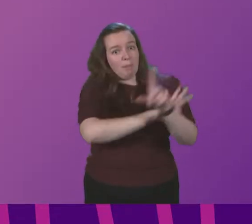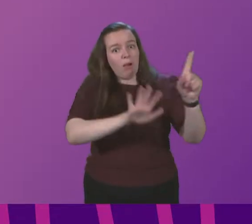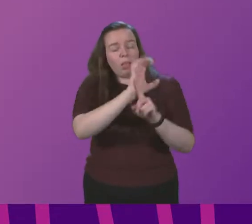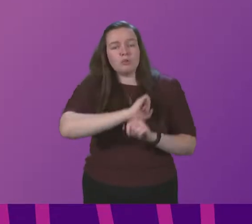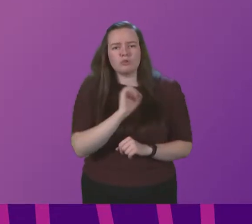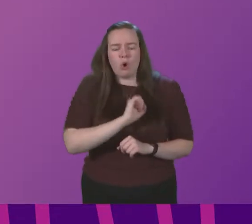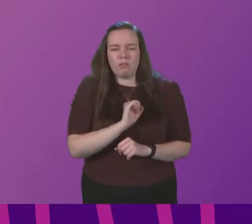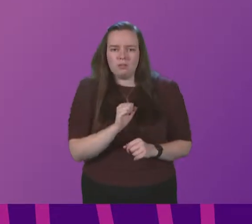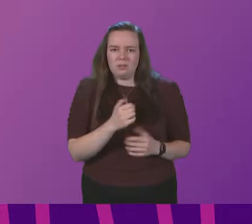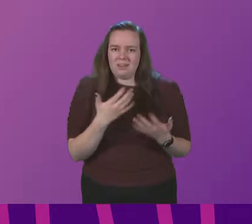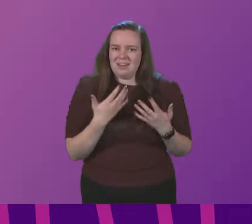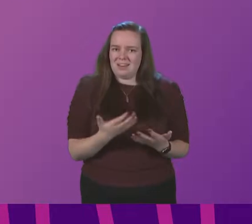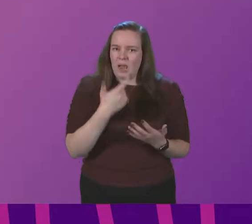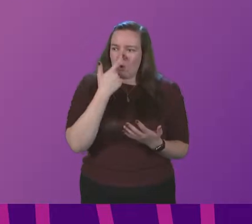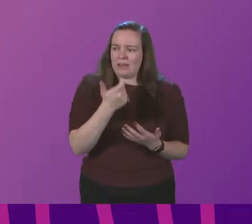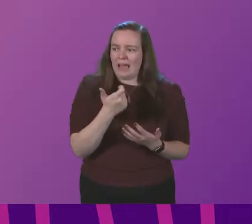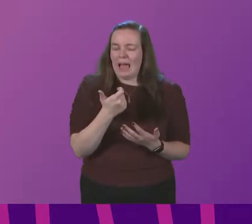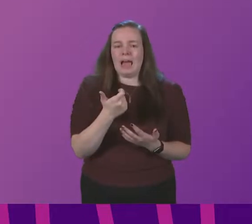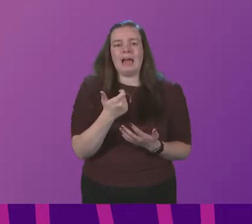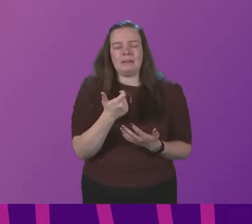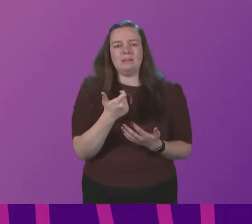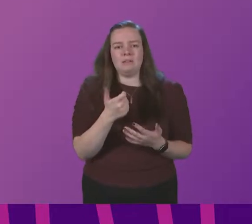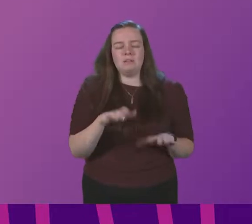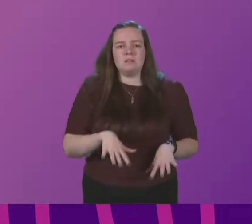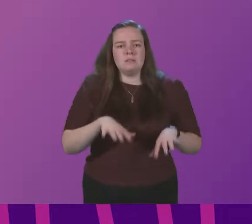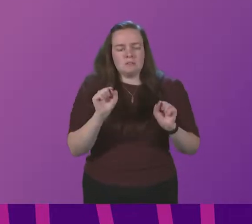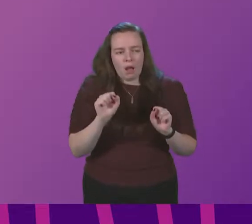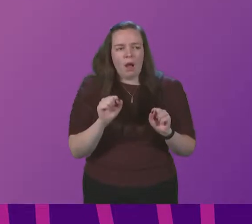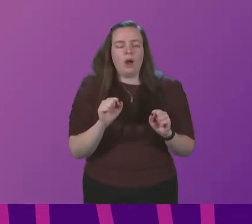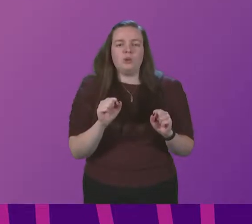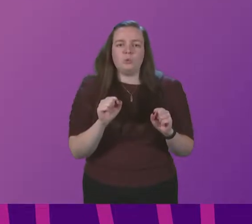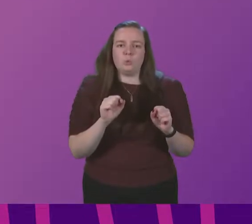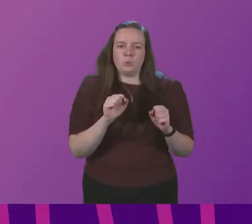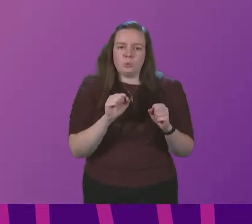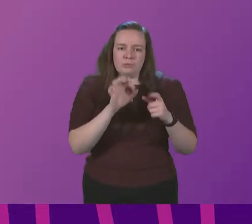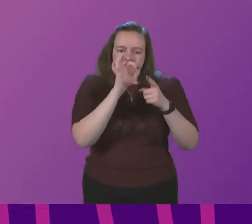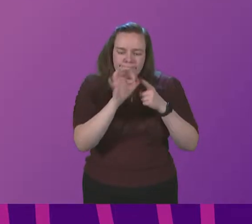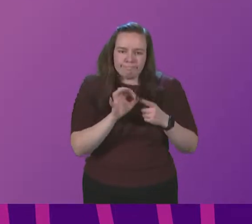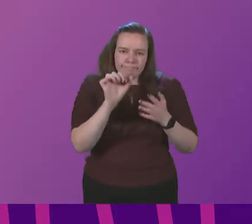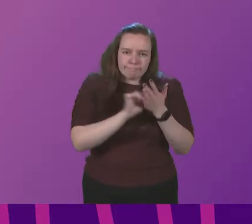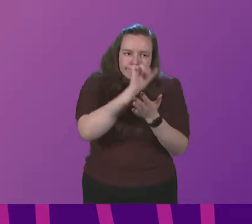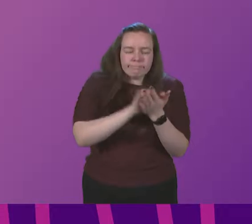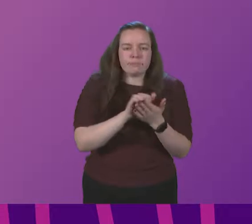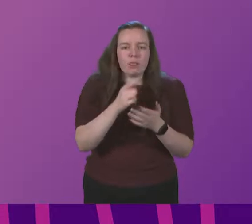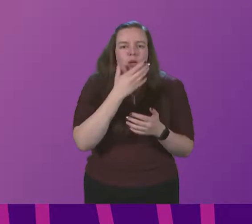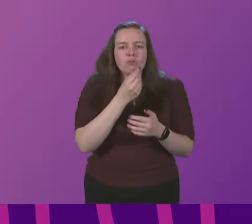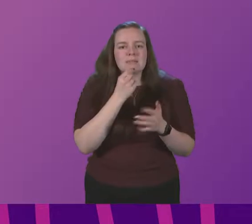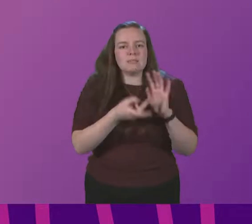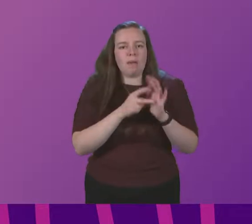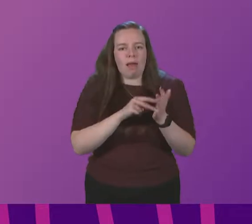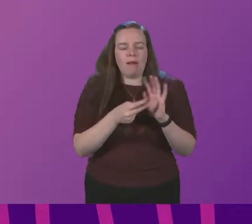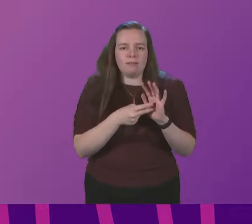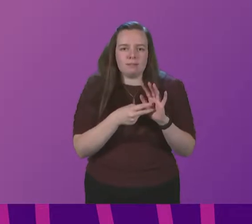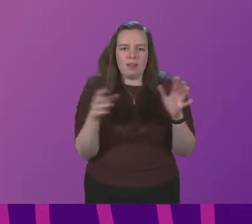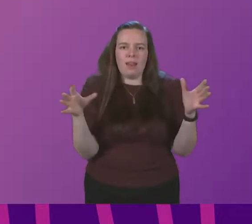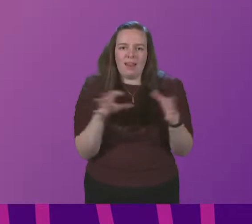can now in fact reasonably start to finalise their Christmas plans based of course on the